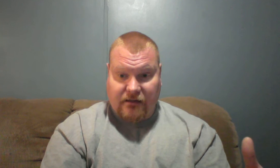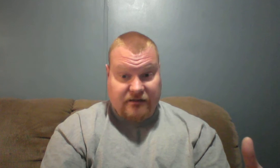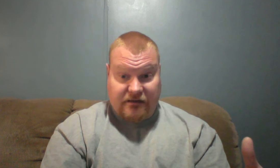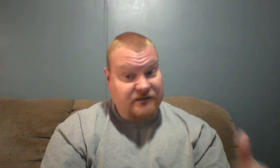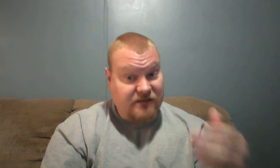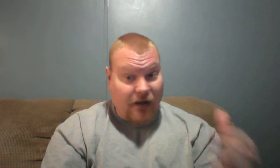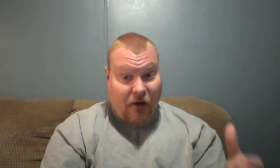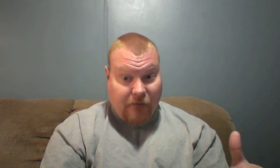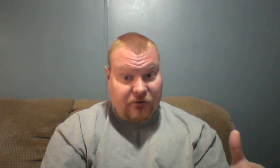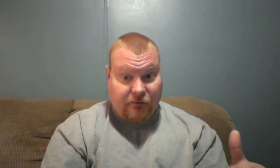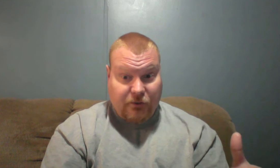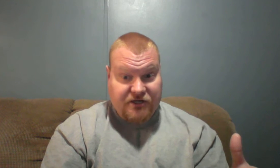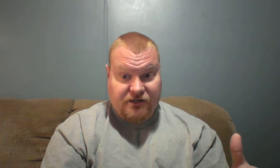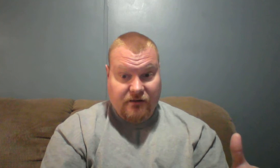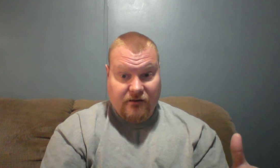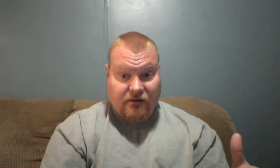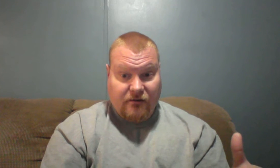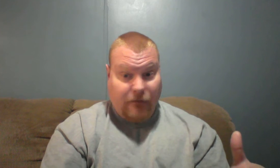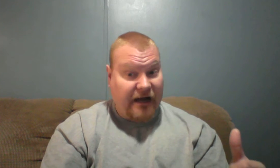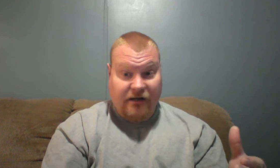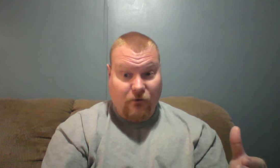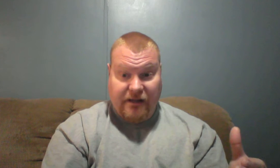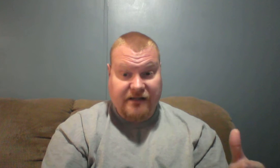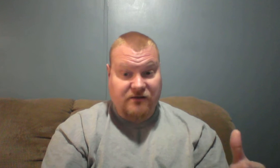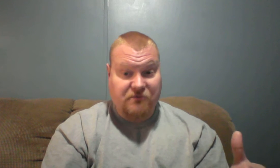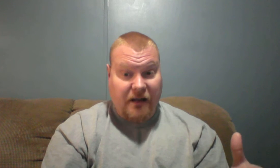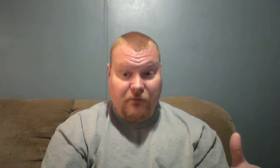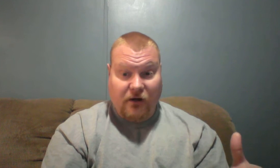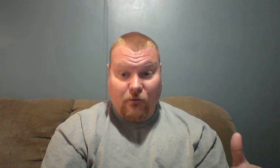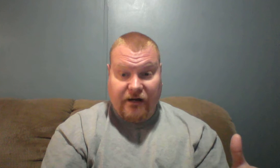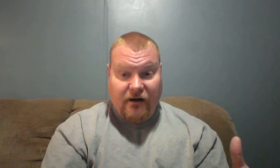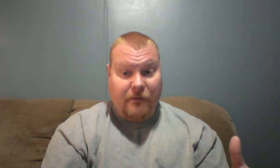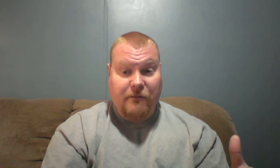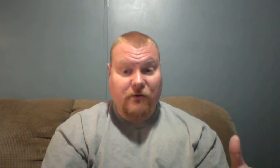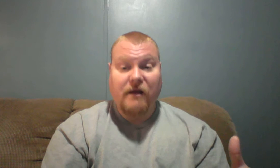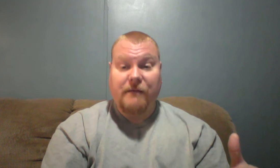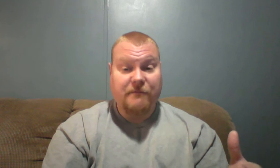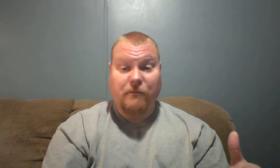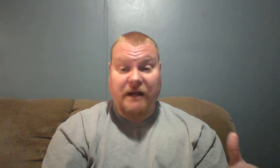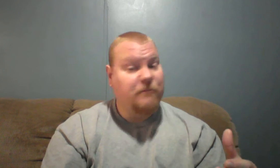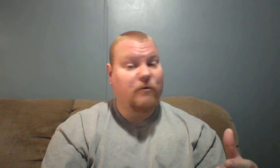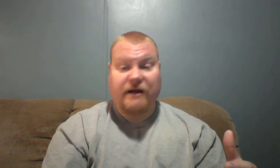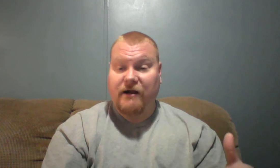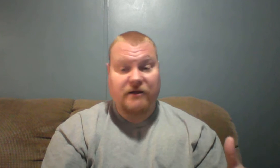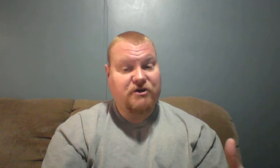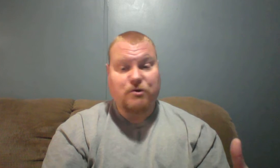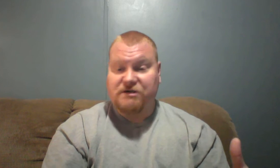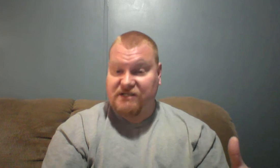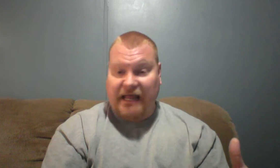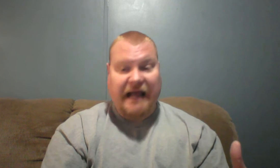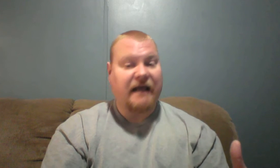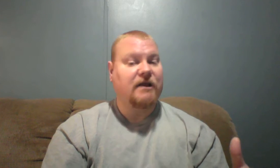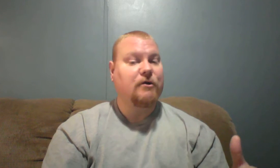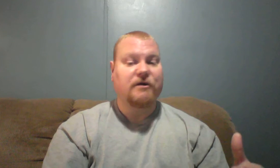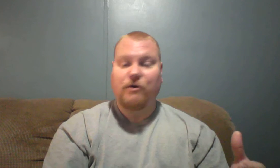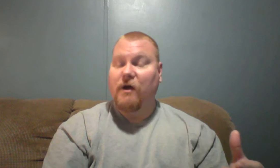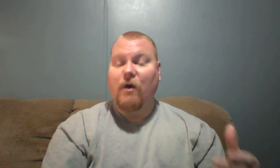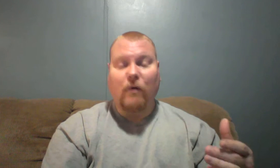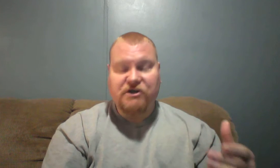This is not popular preaching by no means because people don't want to hear it. People, people, people want to hear it. You can slack and you can do what you